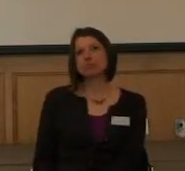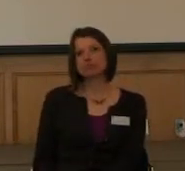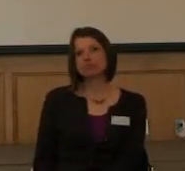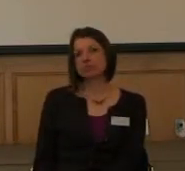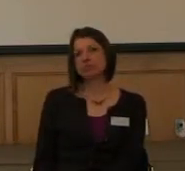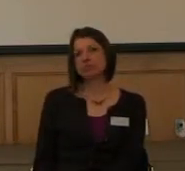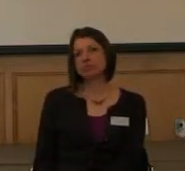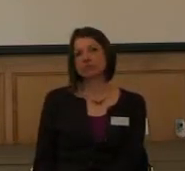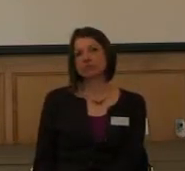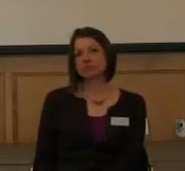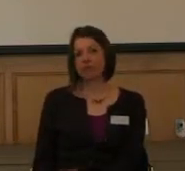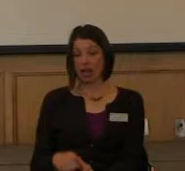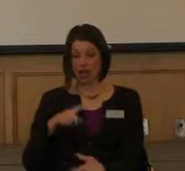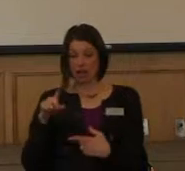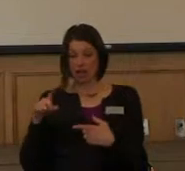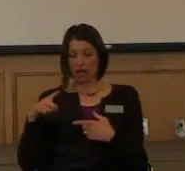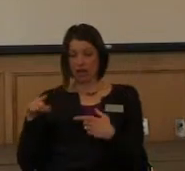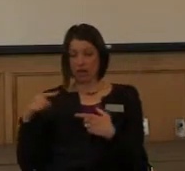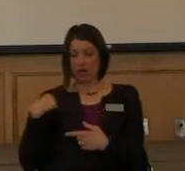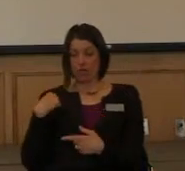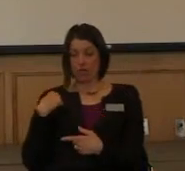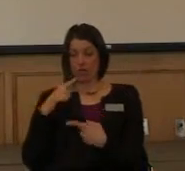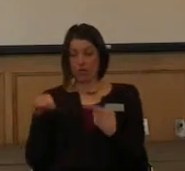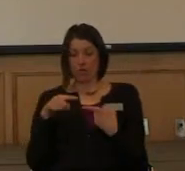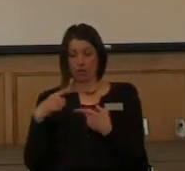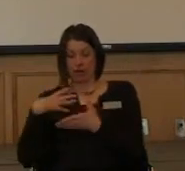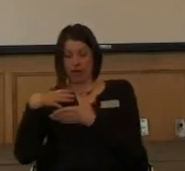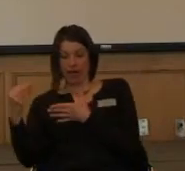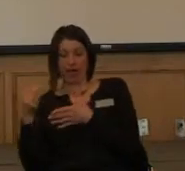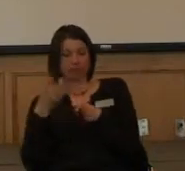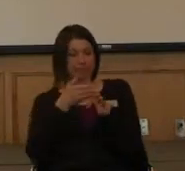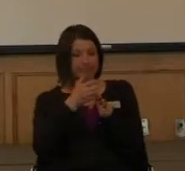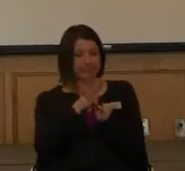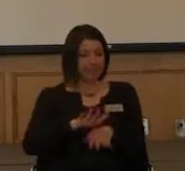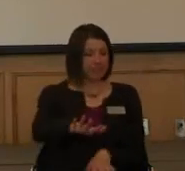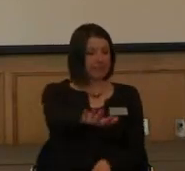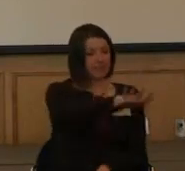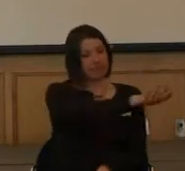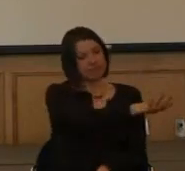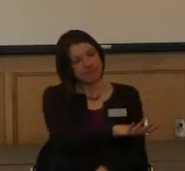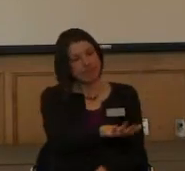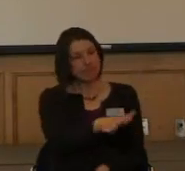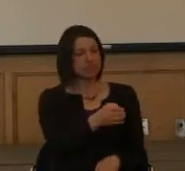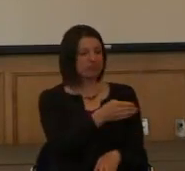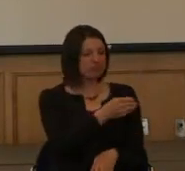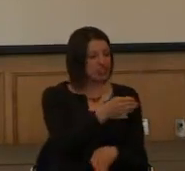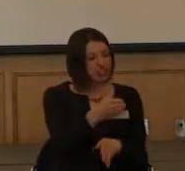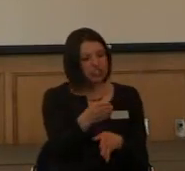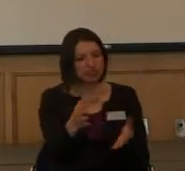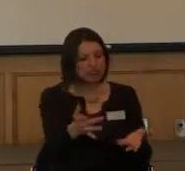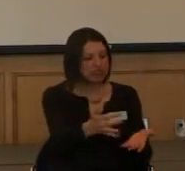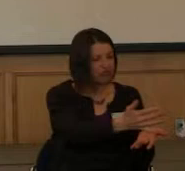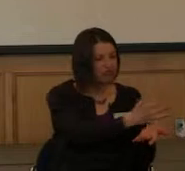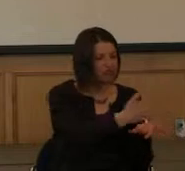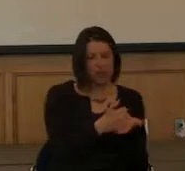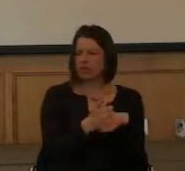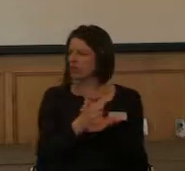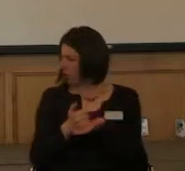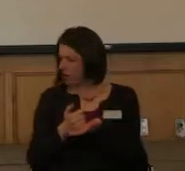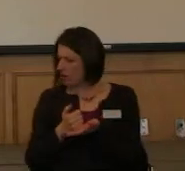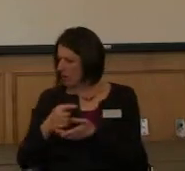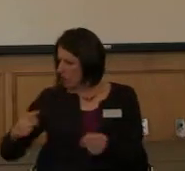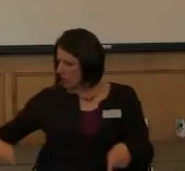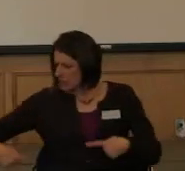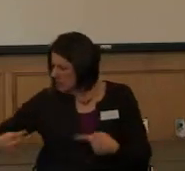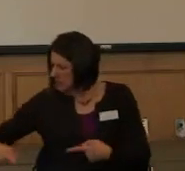would go out to the field to collect fish, if my wheelchair couldn't get down the bank, well, we'll transfer you to a chair that we can carry and we'll carry